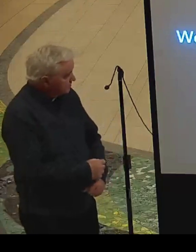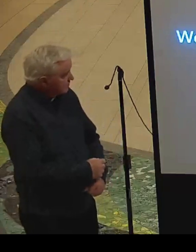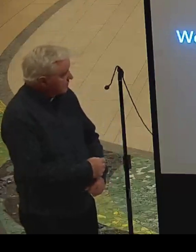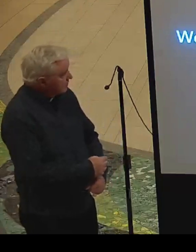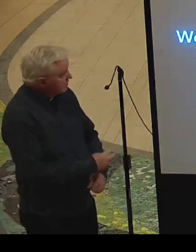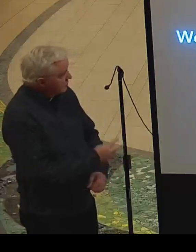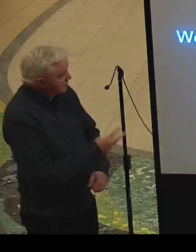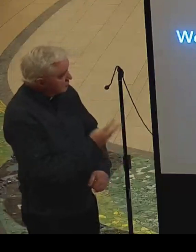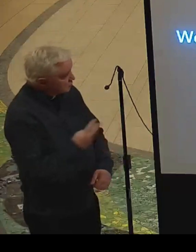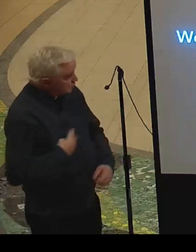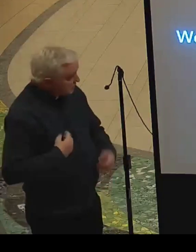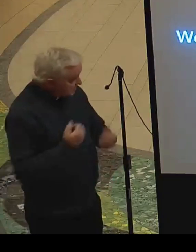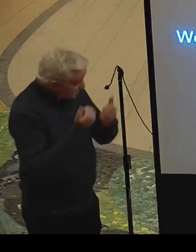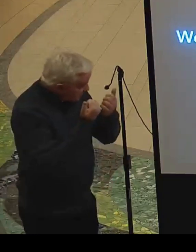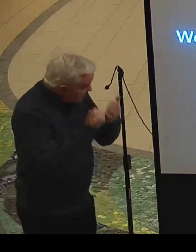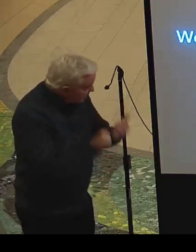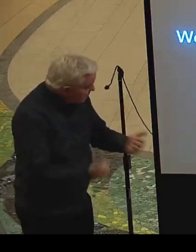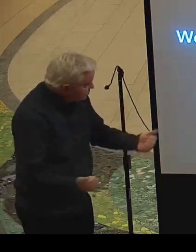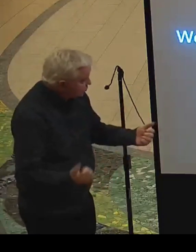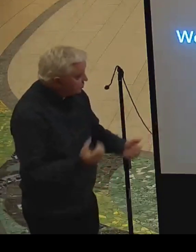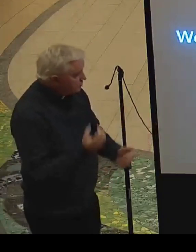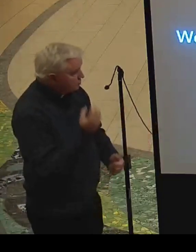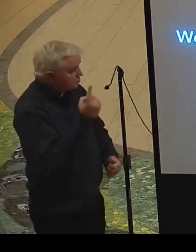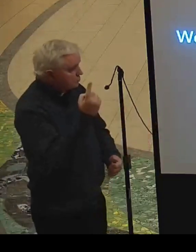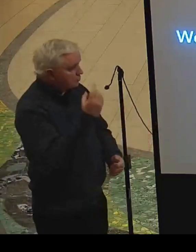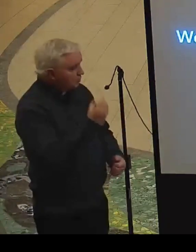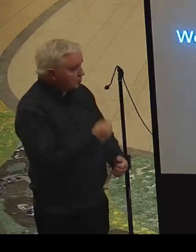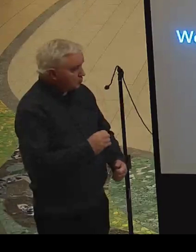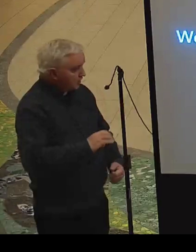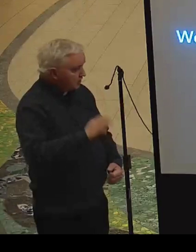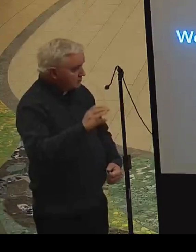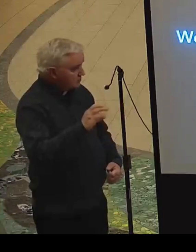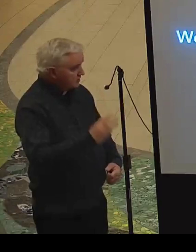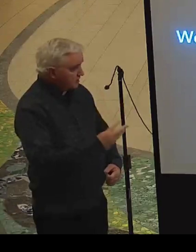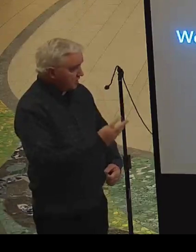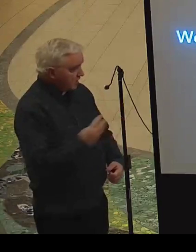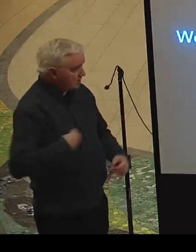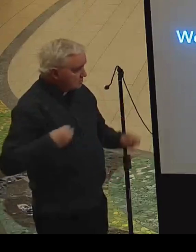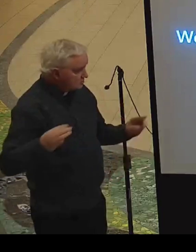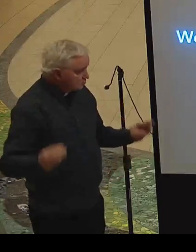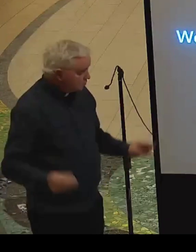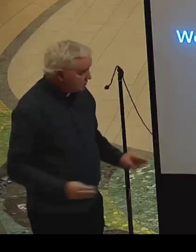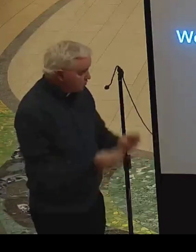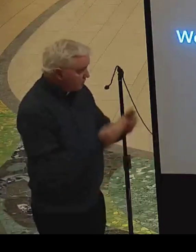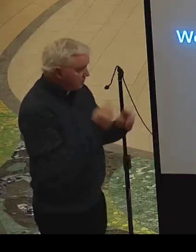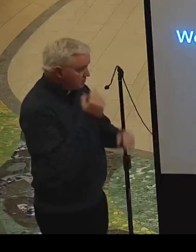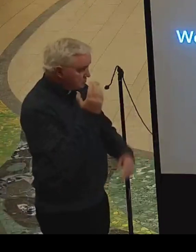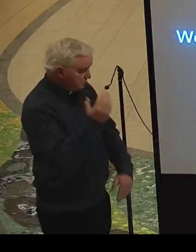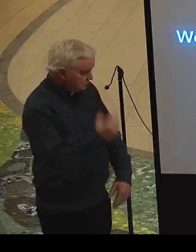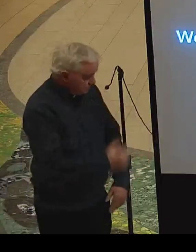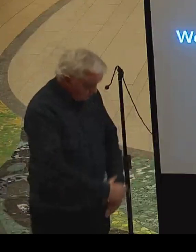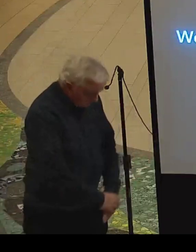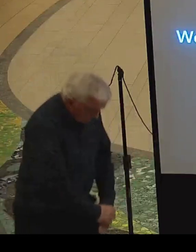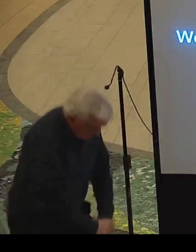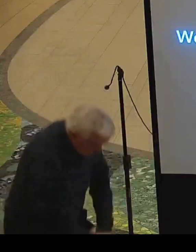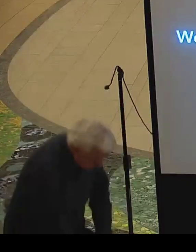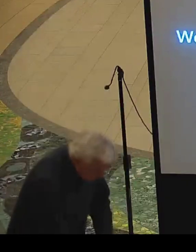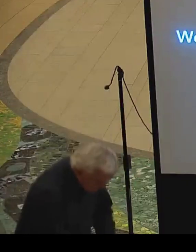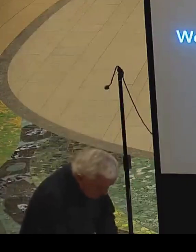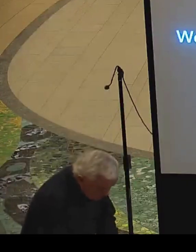We adore you, O Christ, and we praise you,